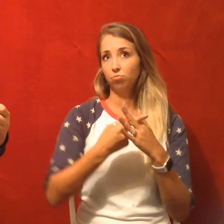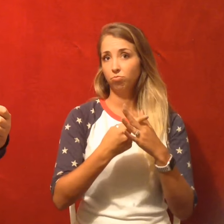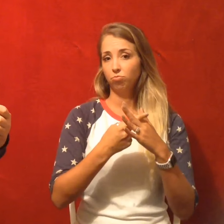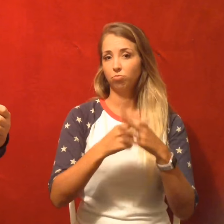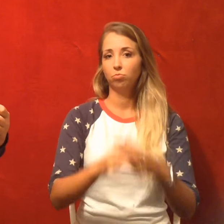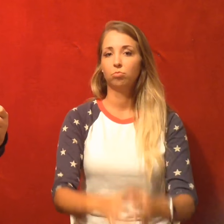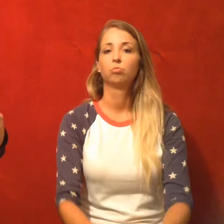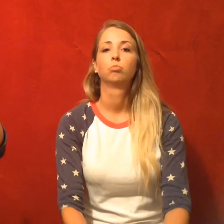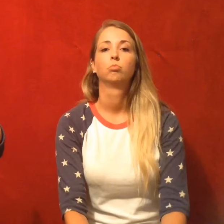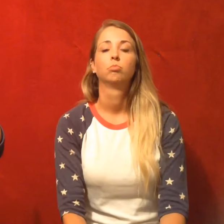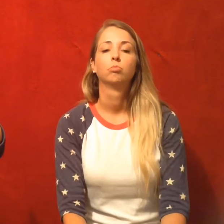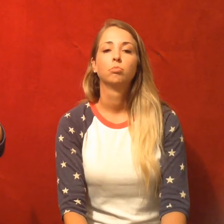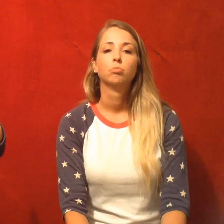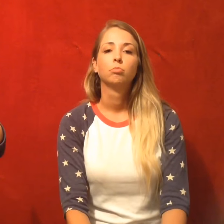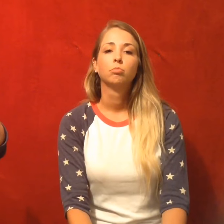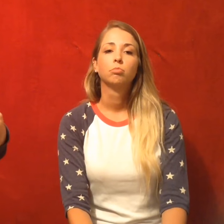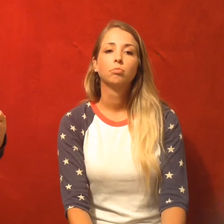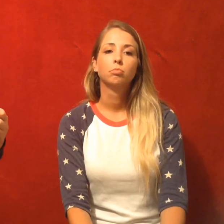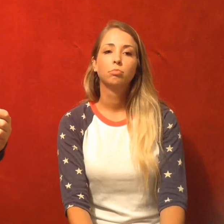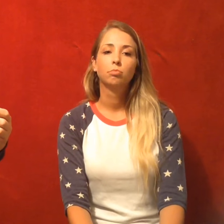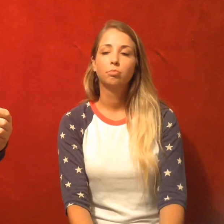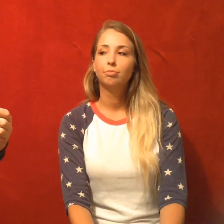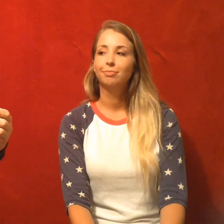looking character to have. Awesome book.